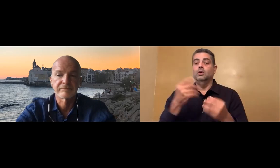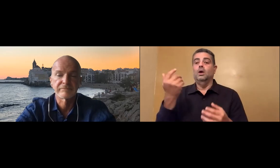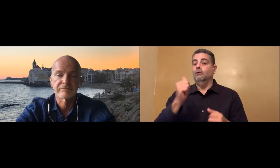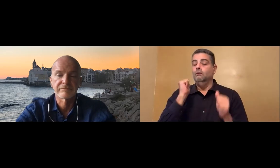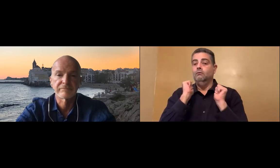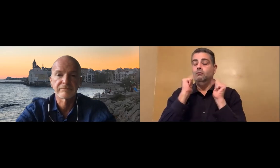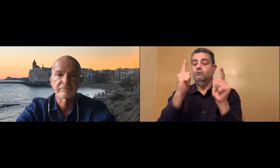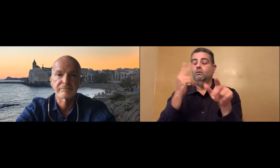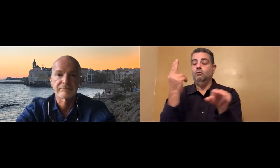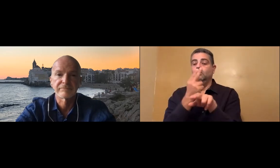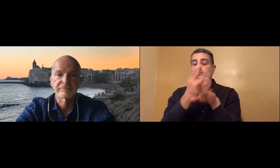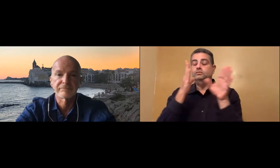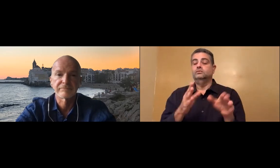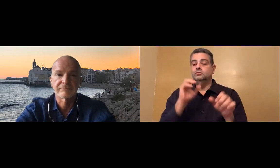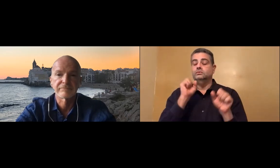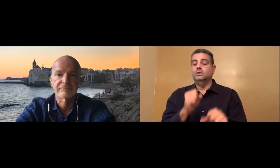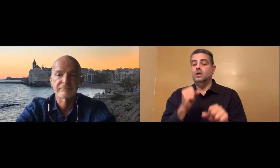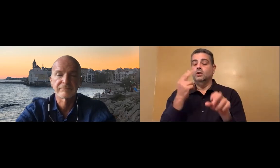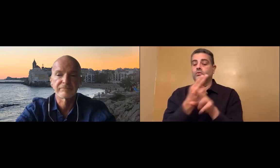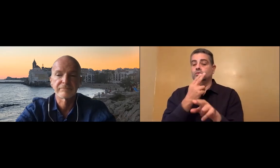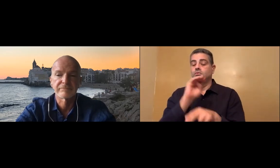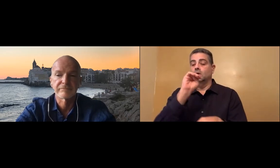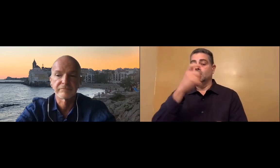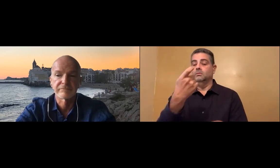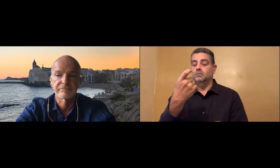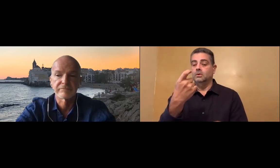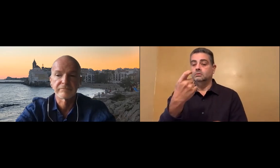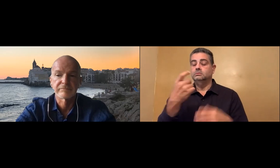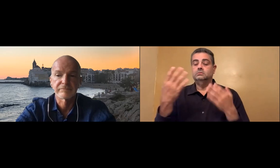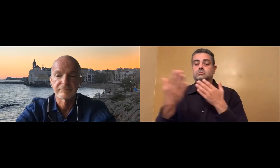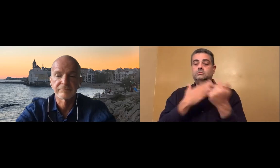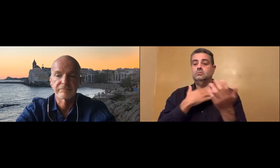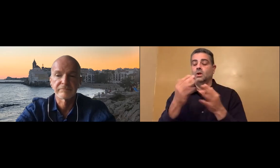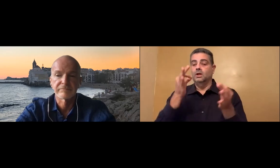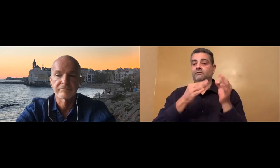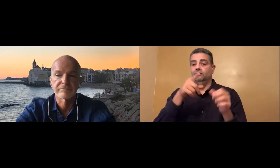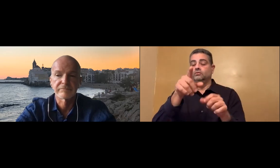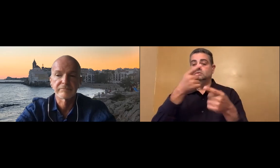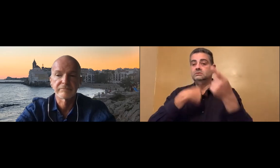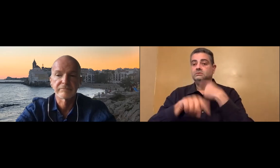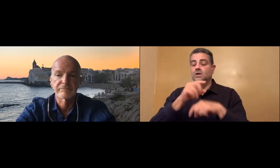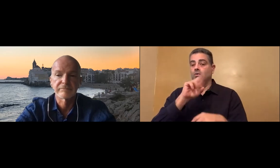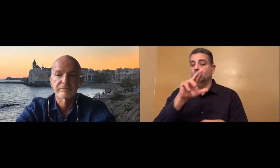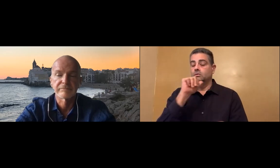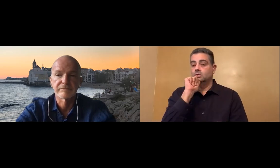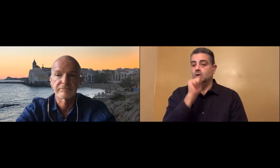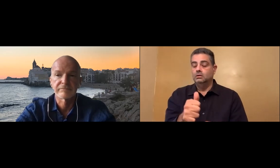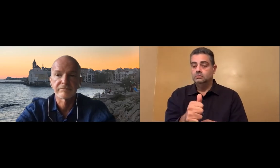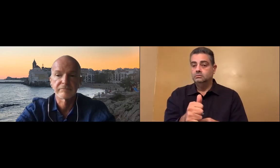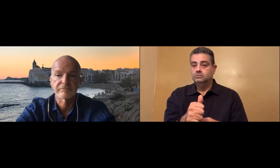And in other countries, it's used a lot more. All consumers use MyMMX,